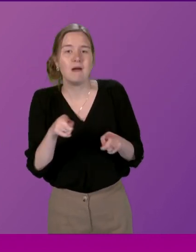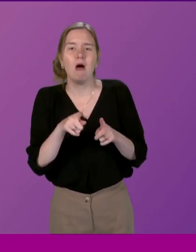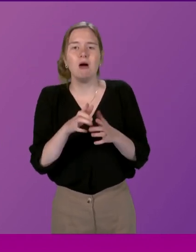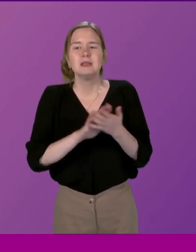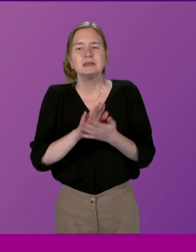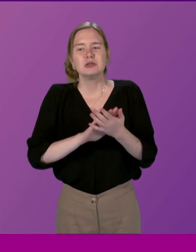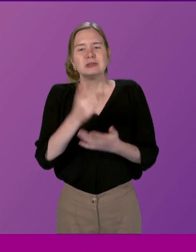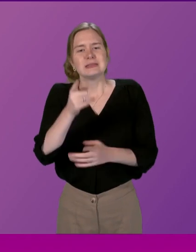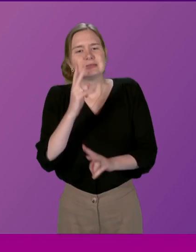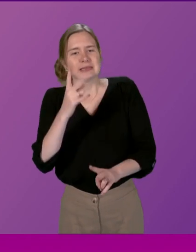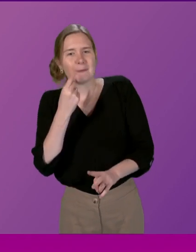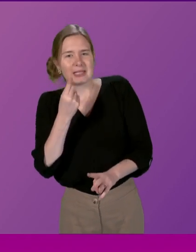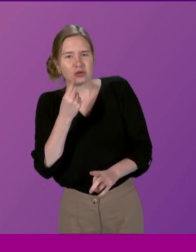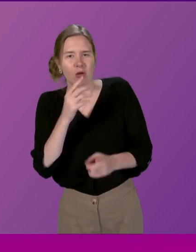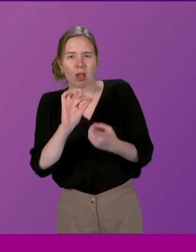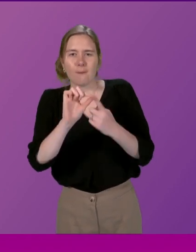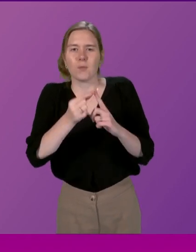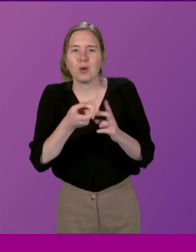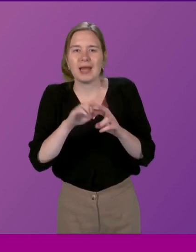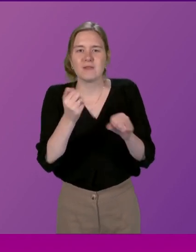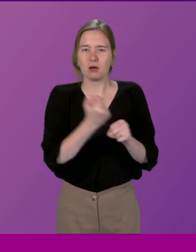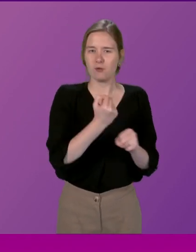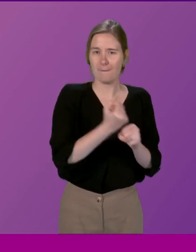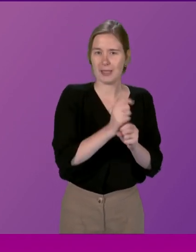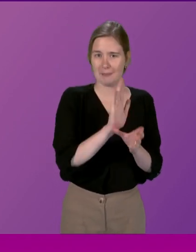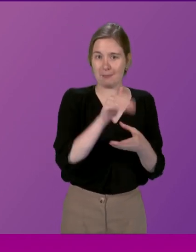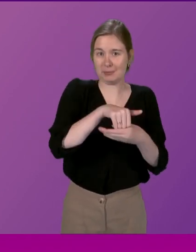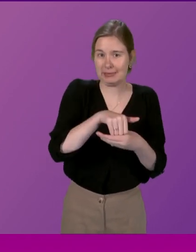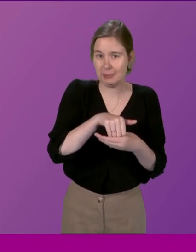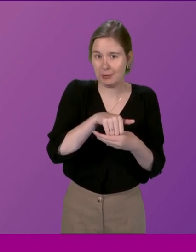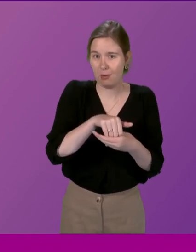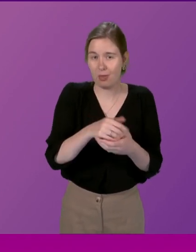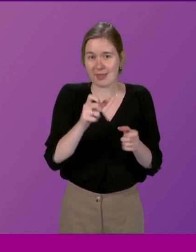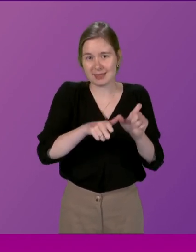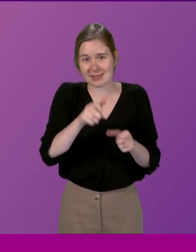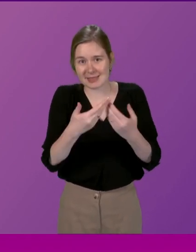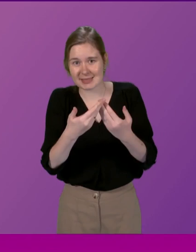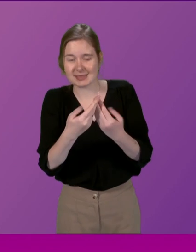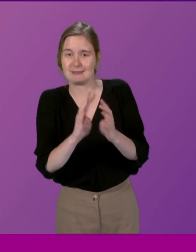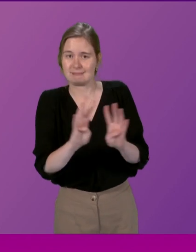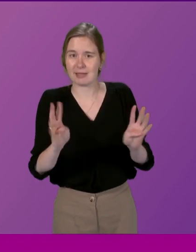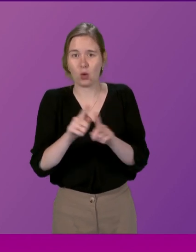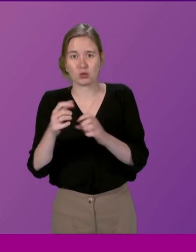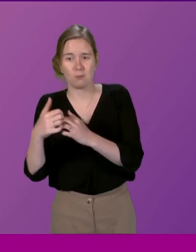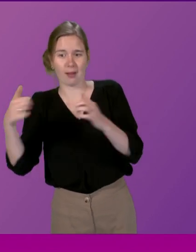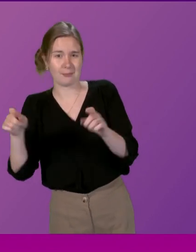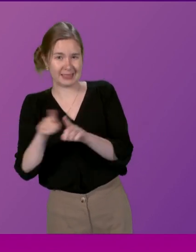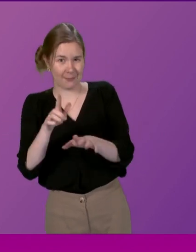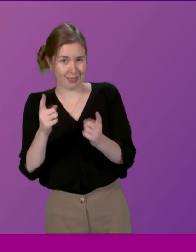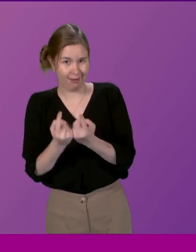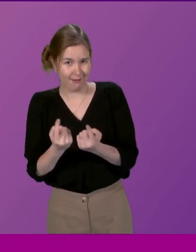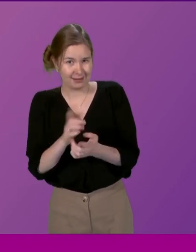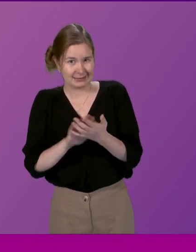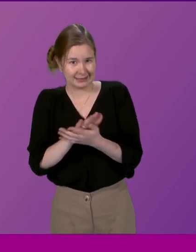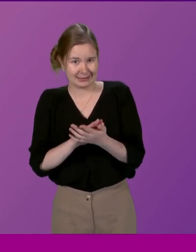flashpoint if the Government is participating with citizens' assemblies or juries and the Parliament is doing the same thing,